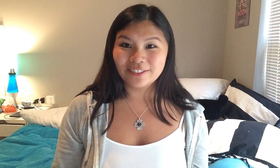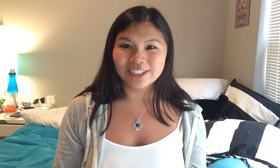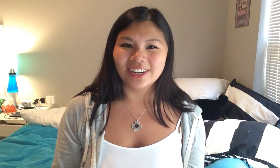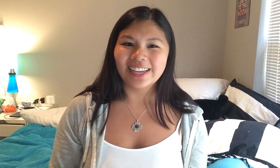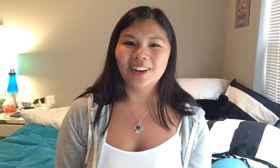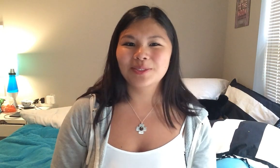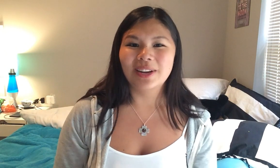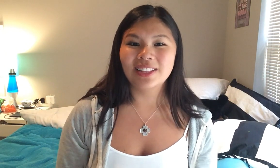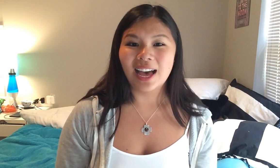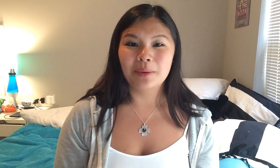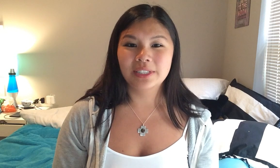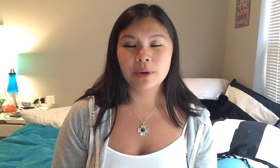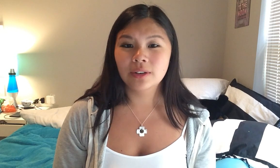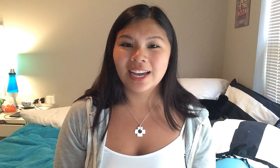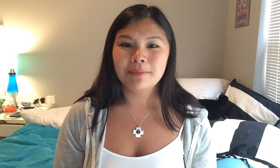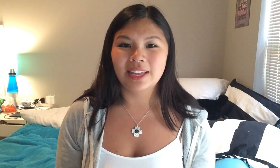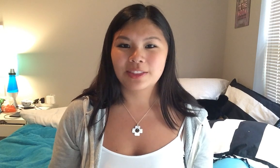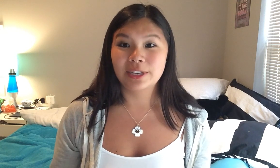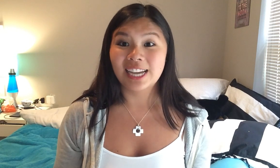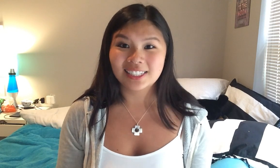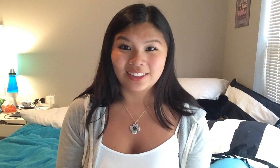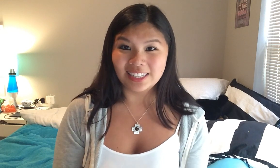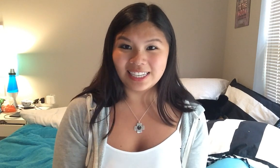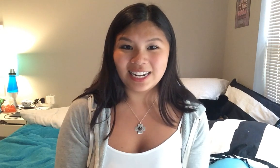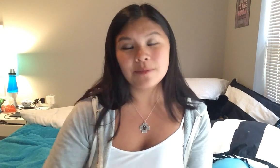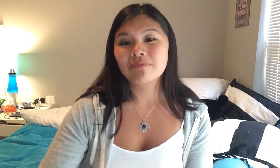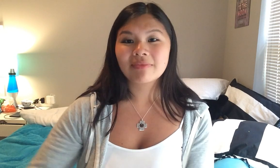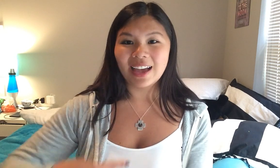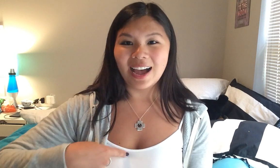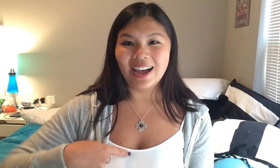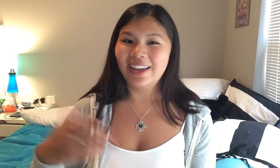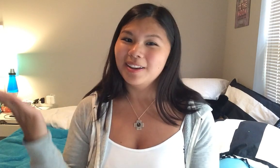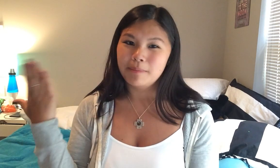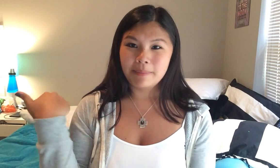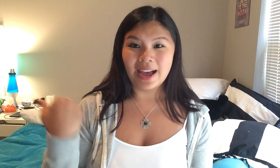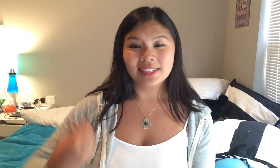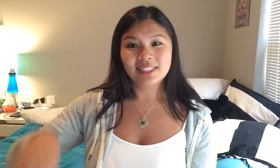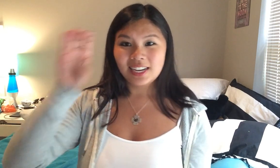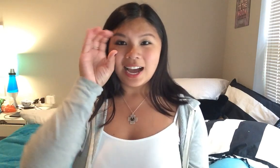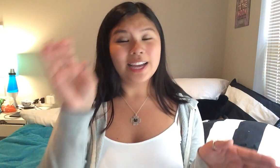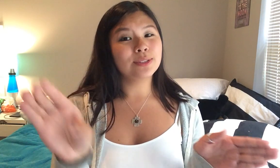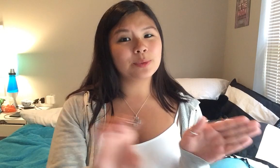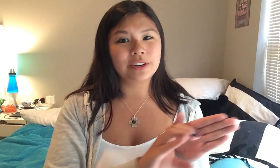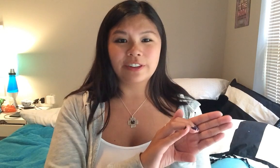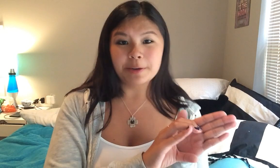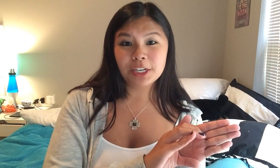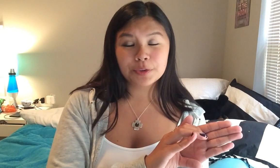verse starts out with I was the prototype like three stacks on that CD I passed I use the word for image for